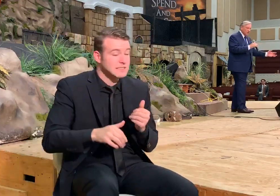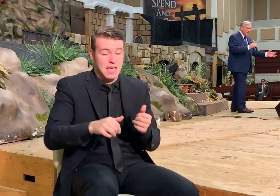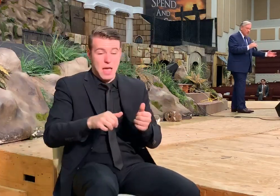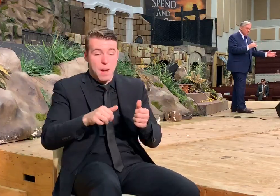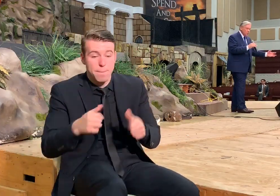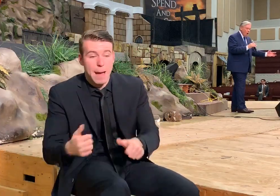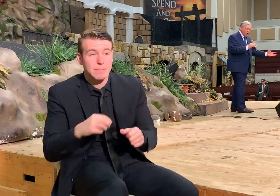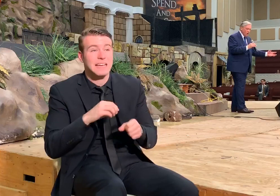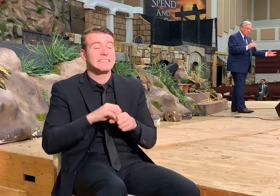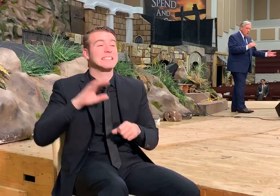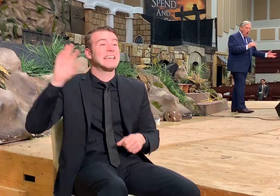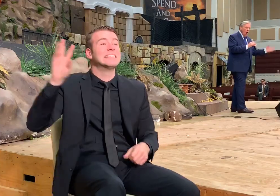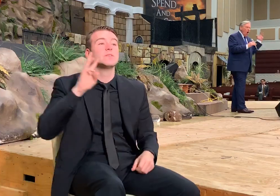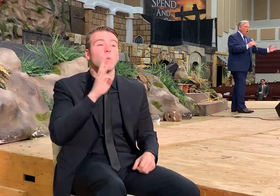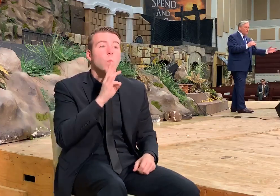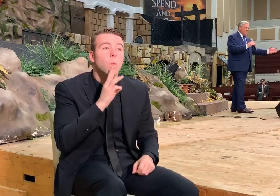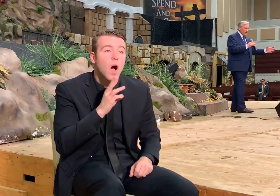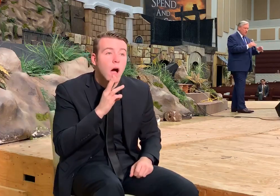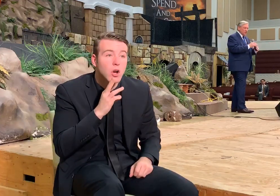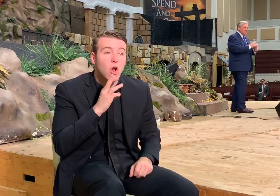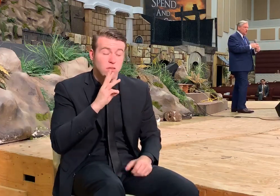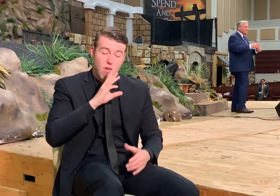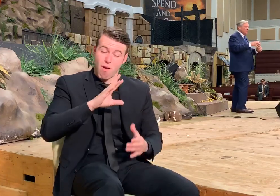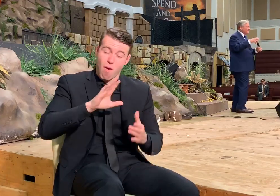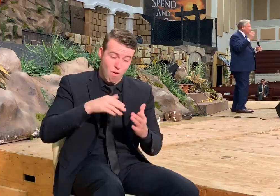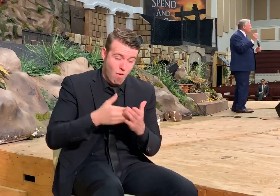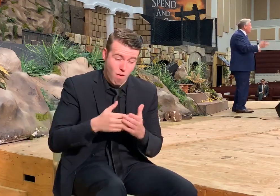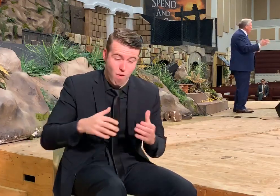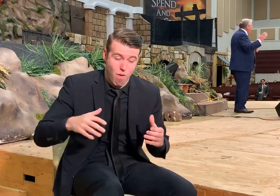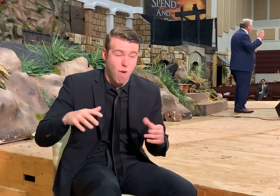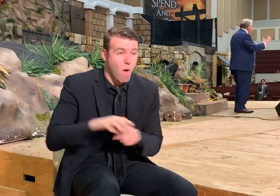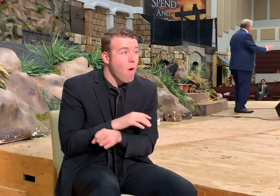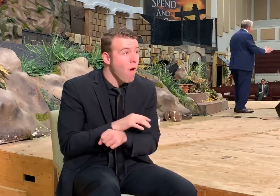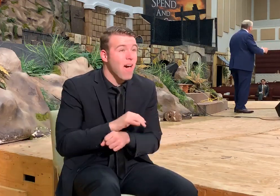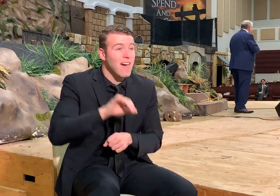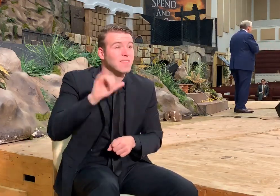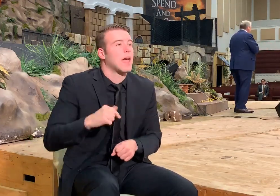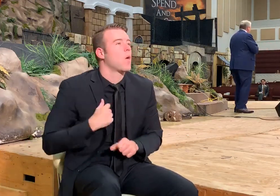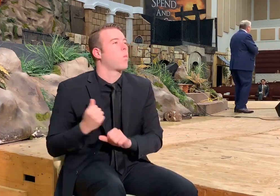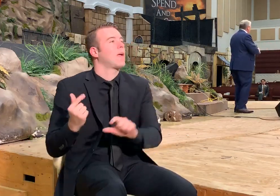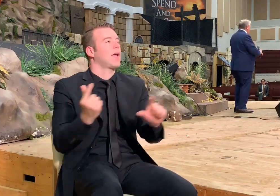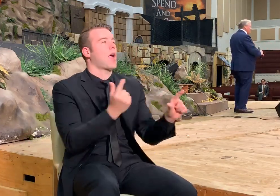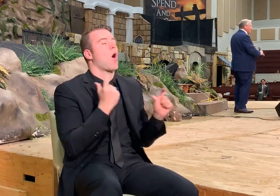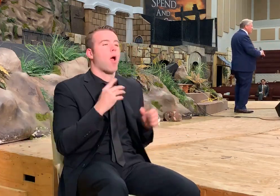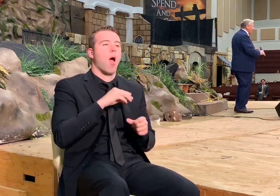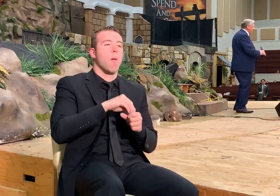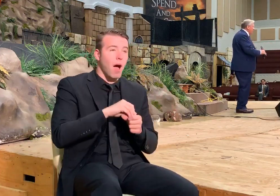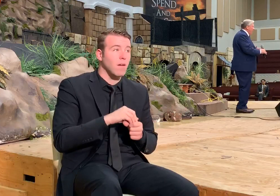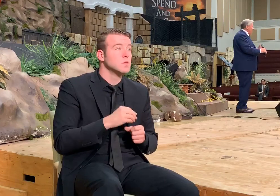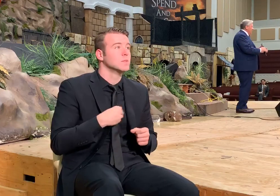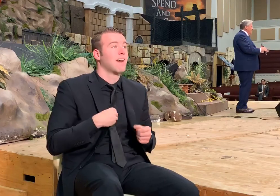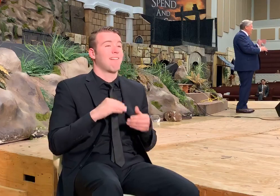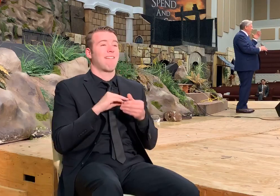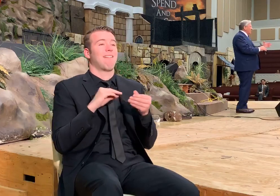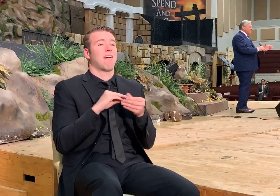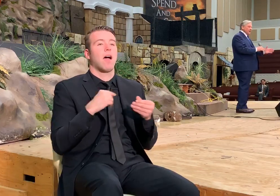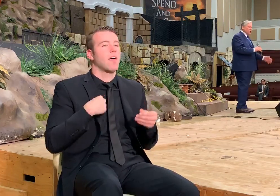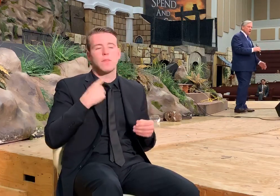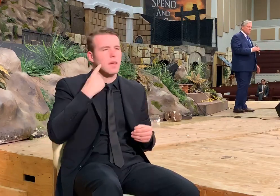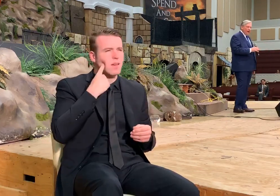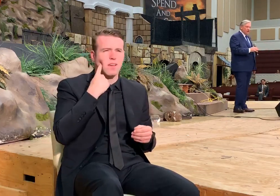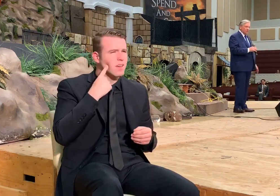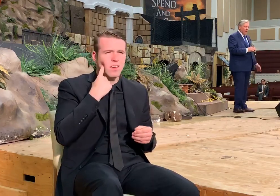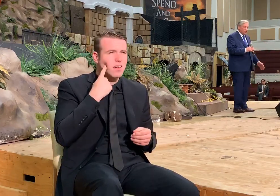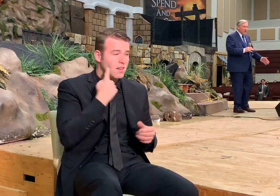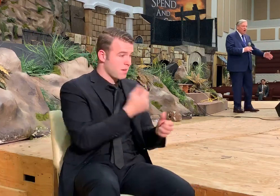Baptized in his water. All of this is something that you and I are a part of. And so when I think of that I think man I don't